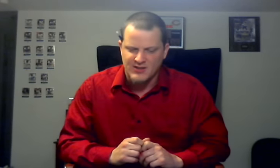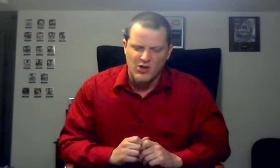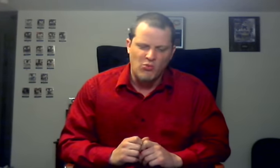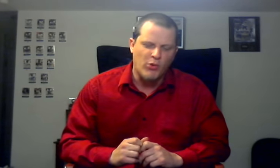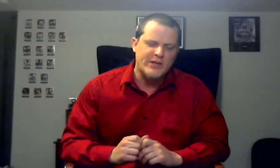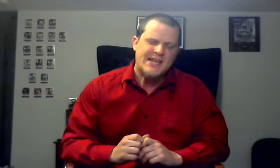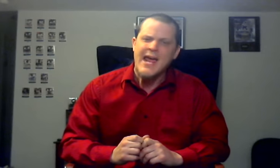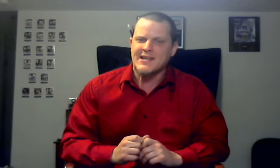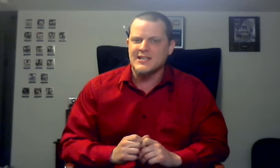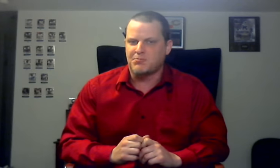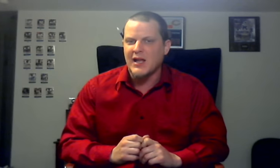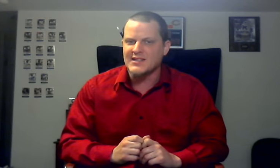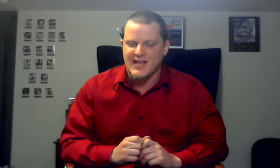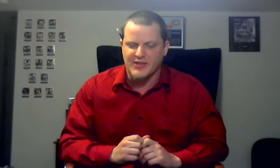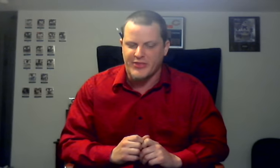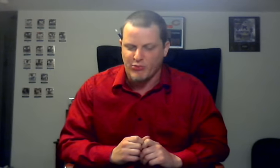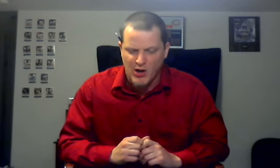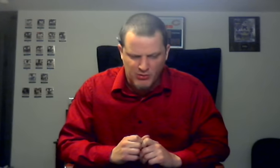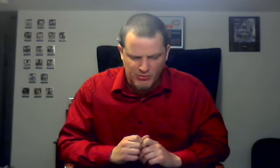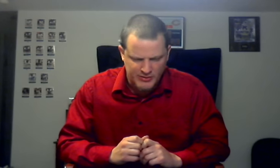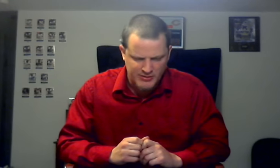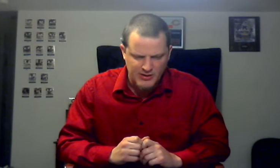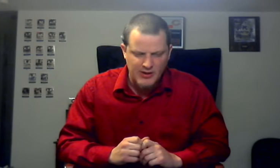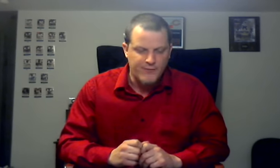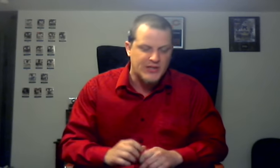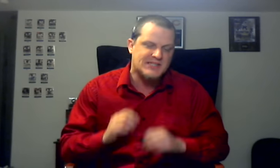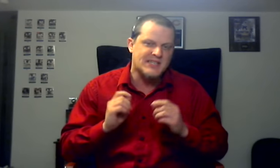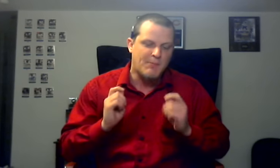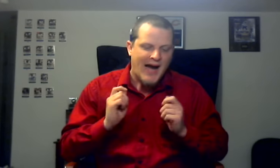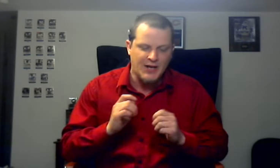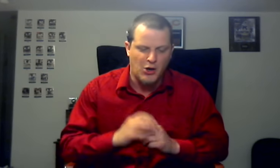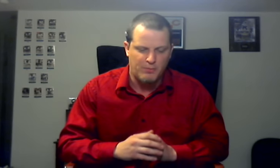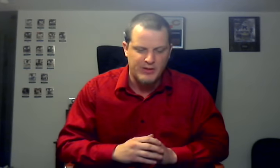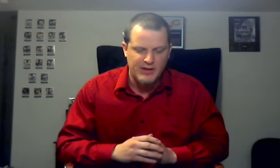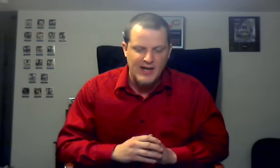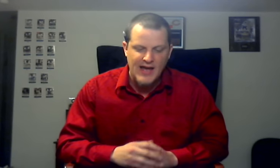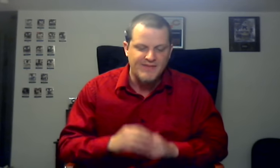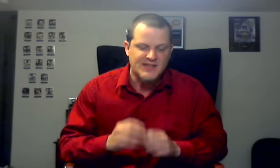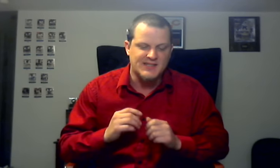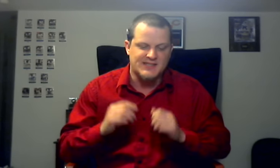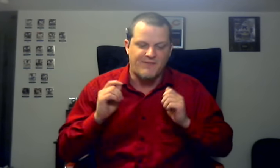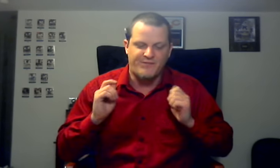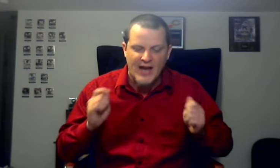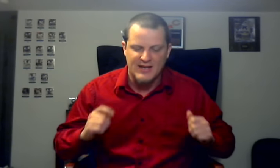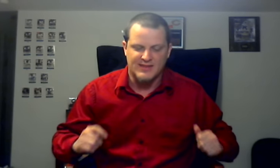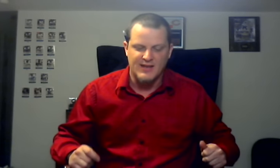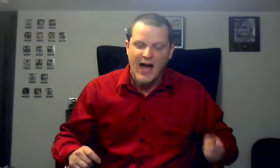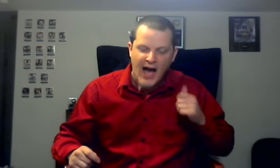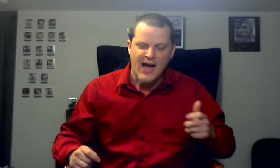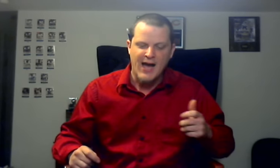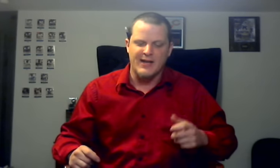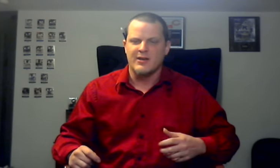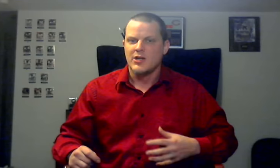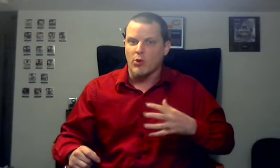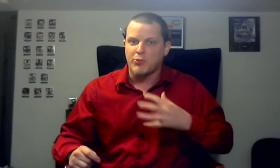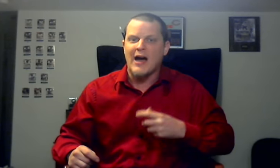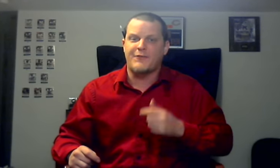will retake his place on the throne. For this is my hope. And this is the faith I, your prophet,